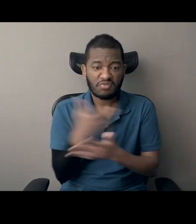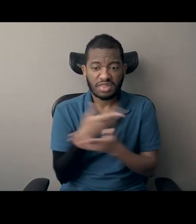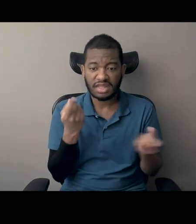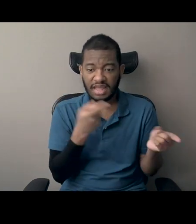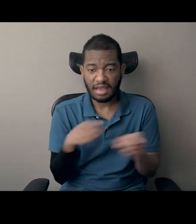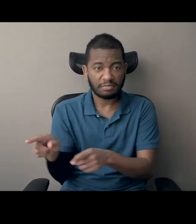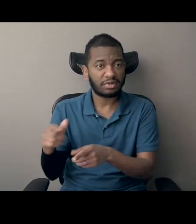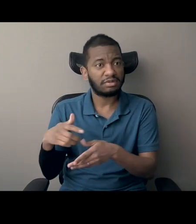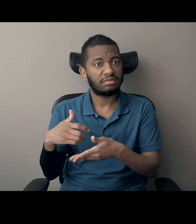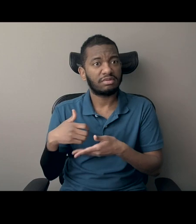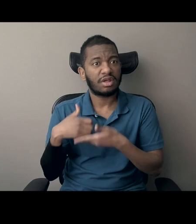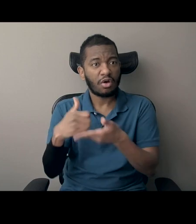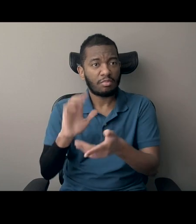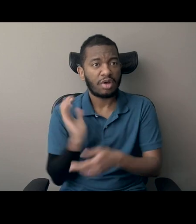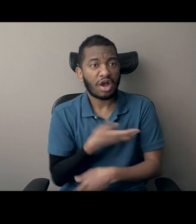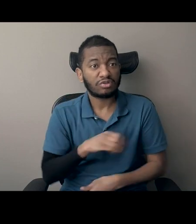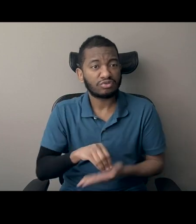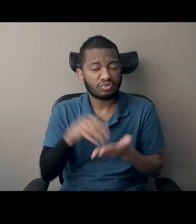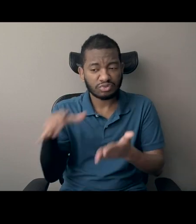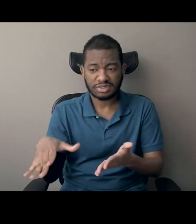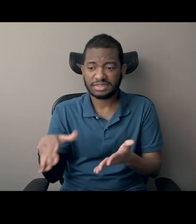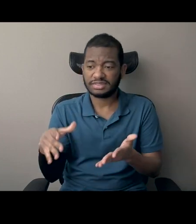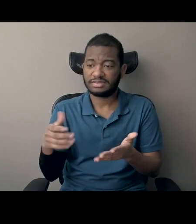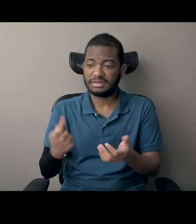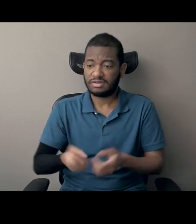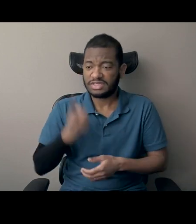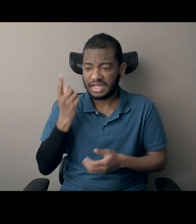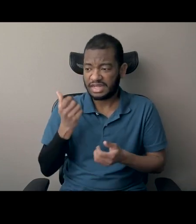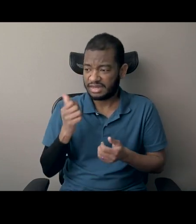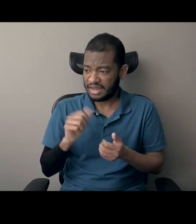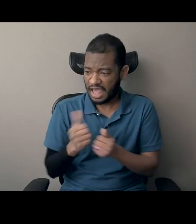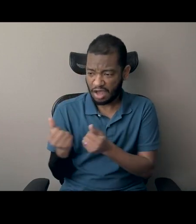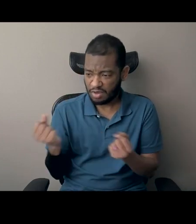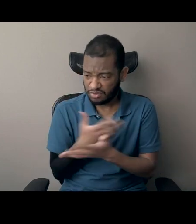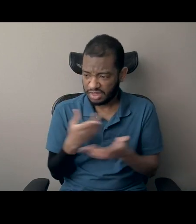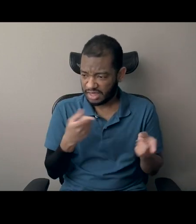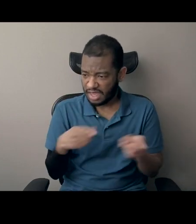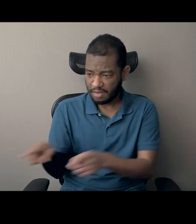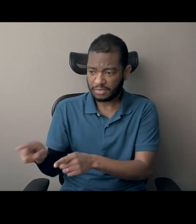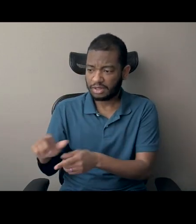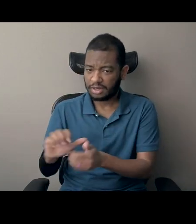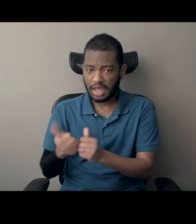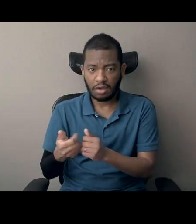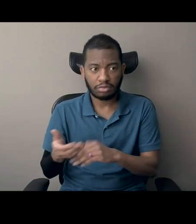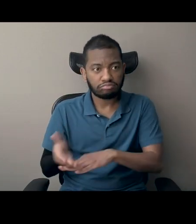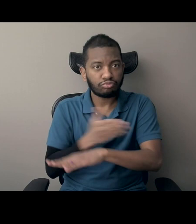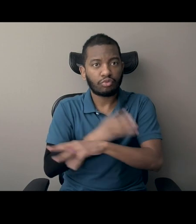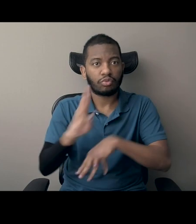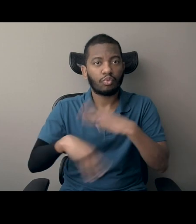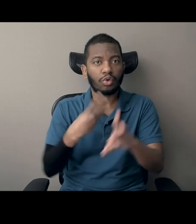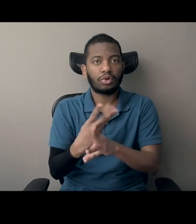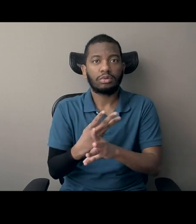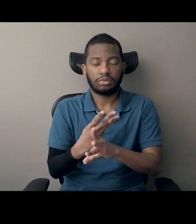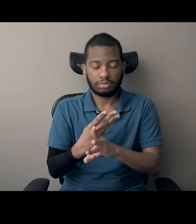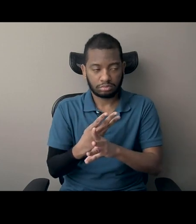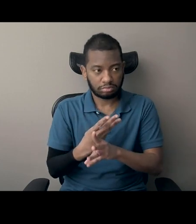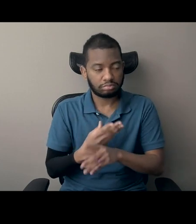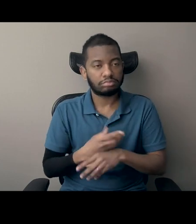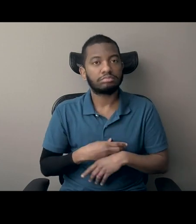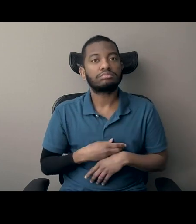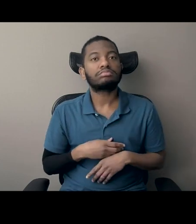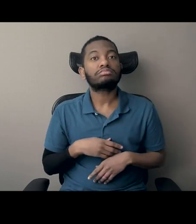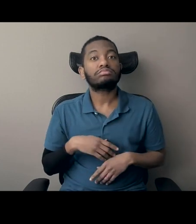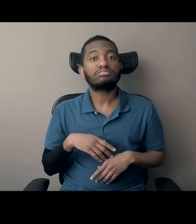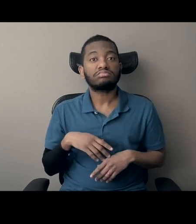build a better world. If anything, these attacks reaffirm how important all of our work is. so, speaking of